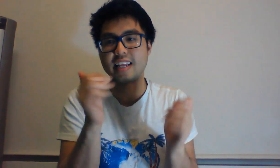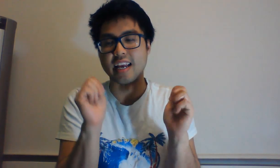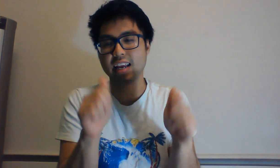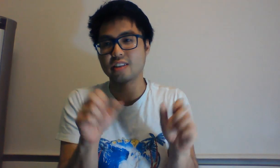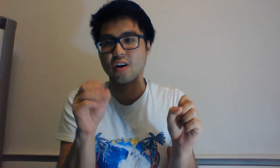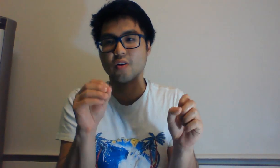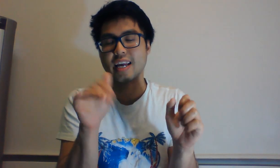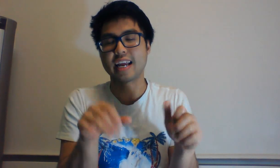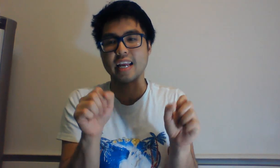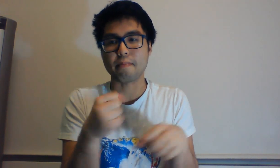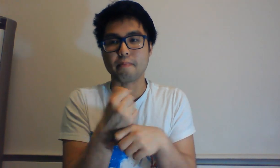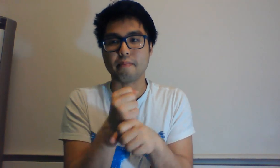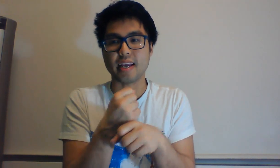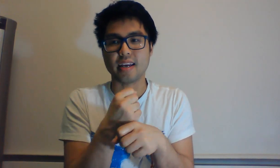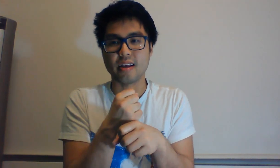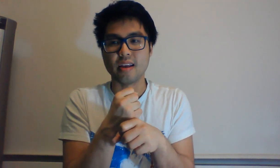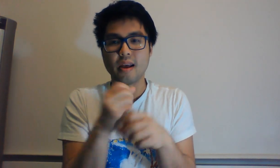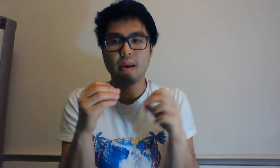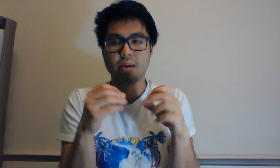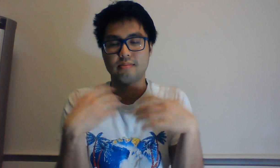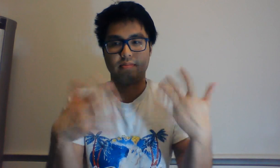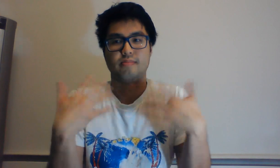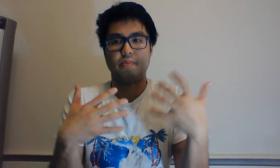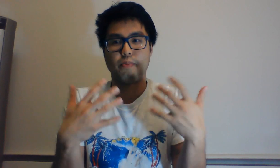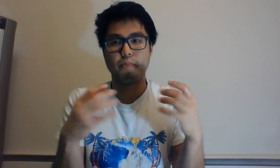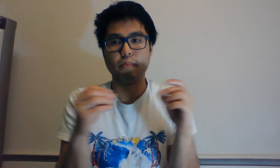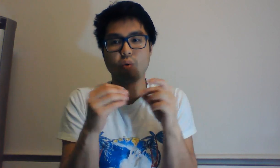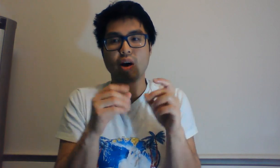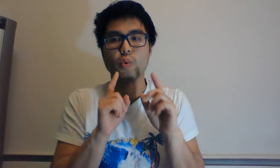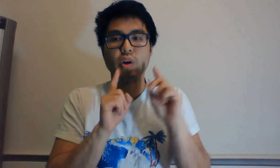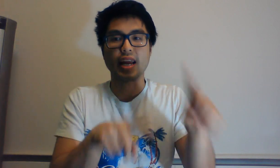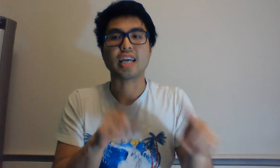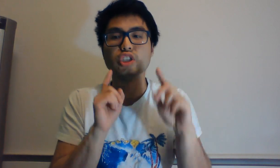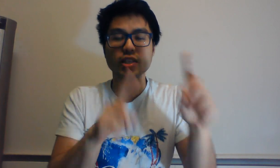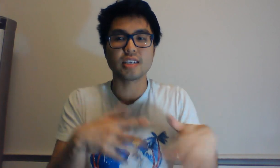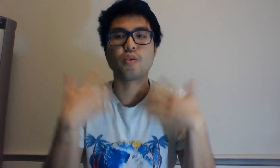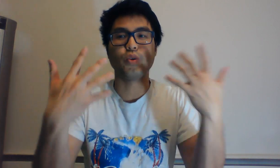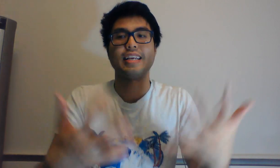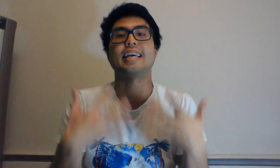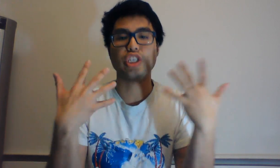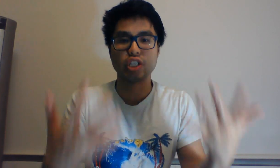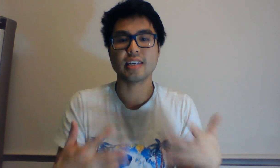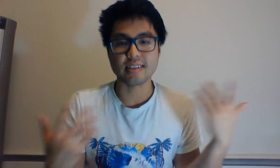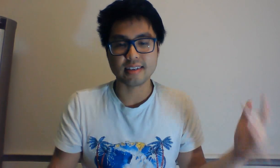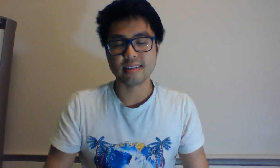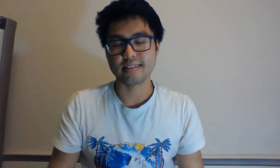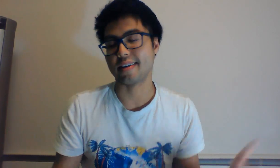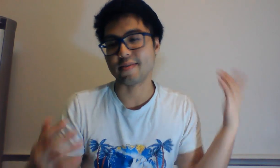can't solve that. I can make it more relaxed. Relaxed. Oh, yeah.